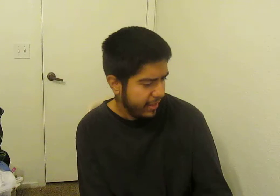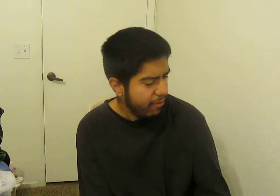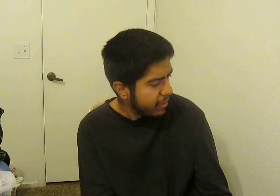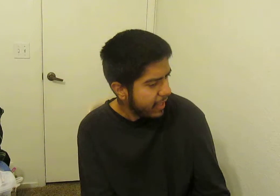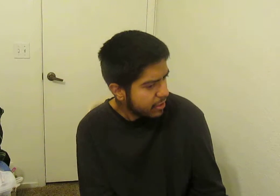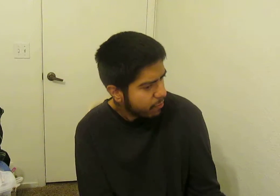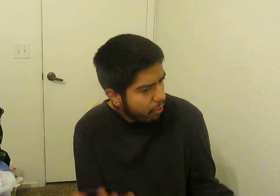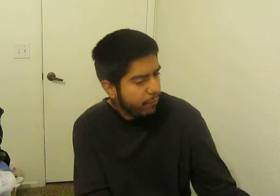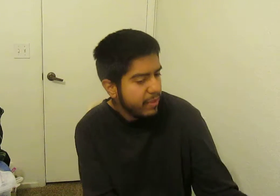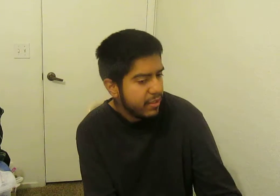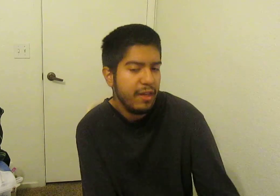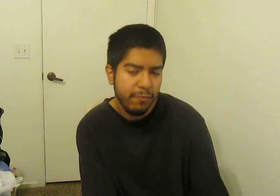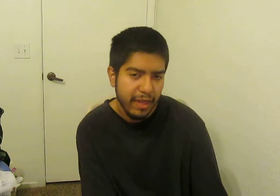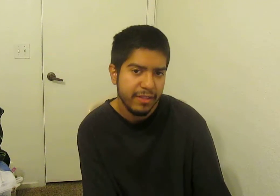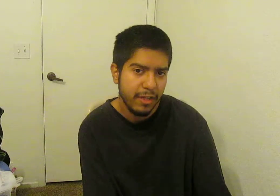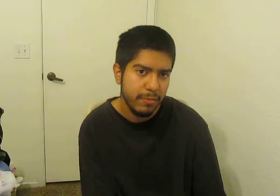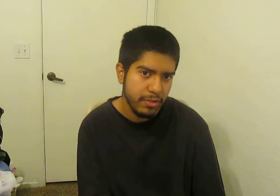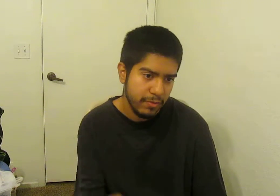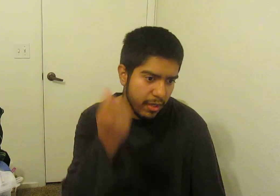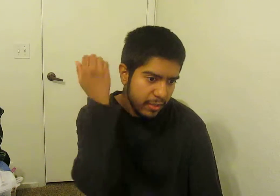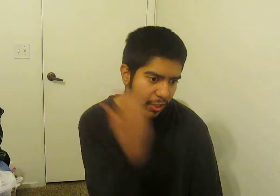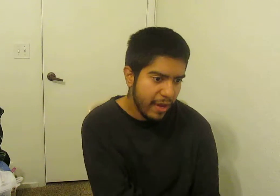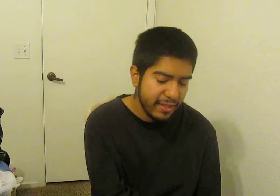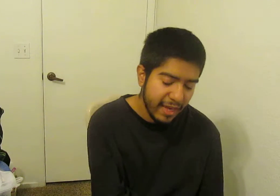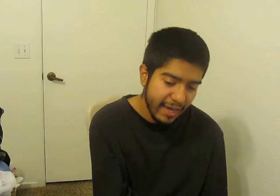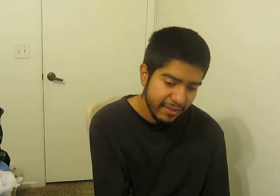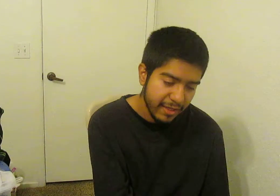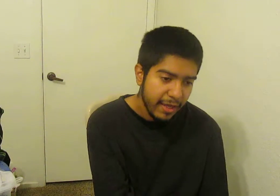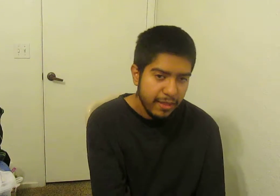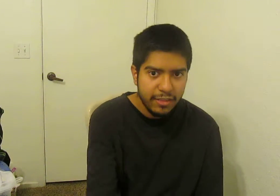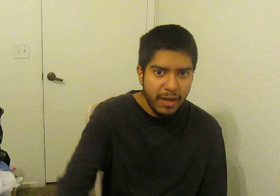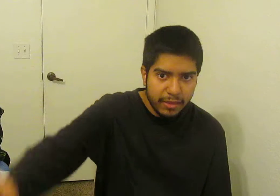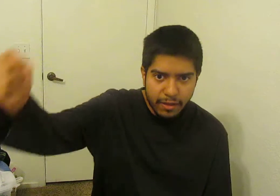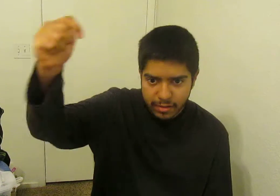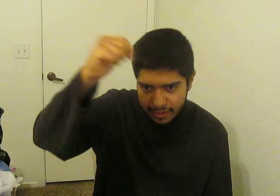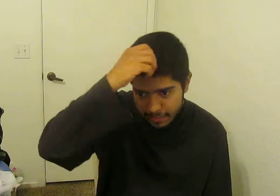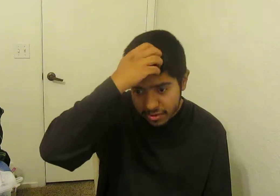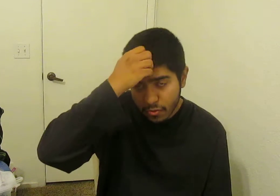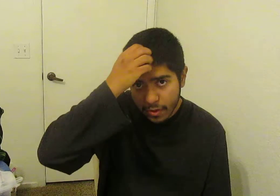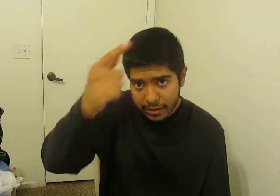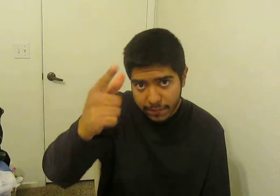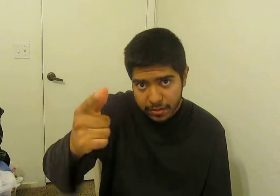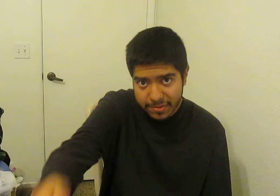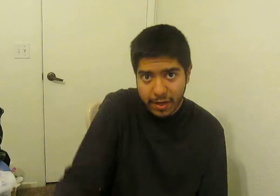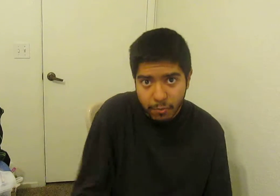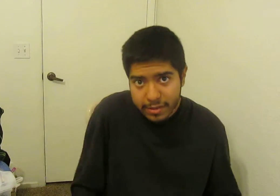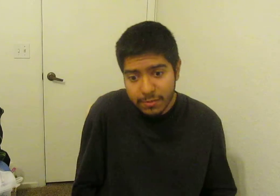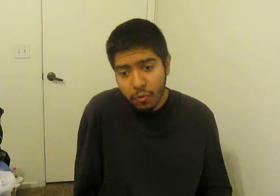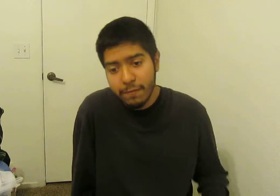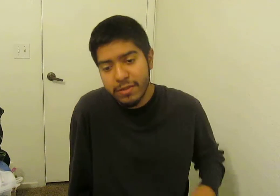can't really ask for more from these kind of relaxing episodes. So that was guys. These are my thoughts on the episode. Rate the video, subscribe if want to see more reviews.